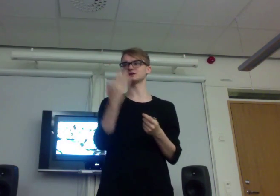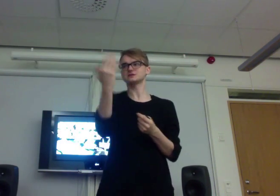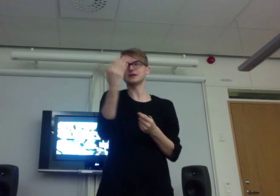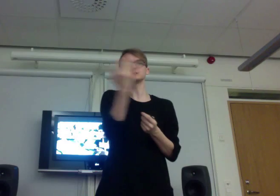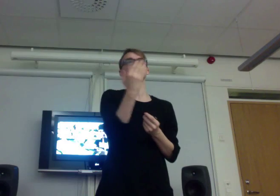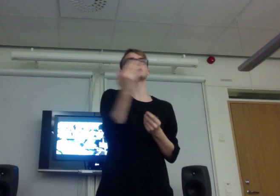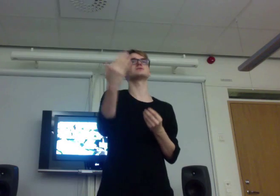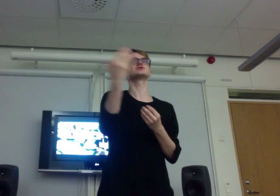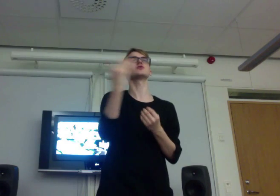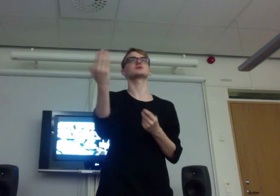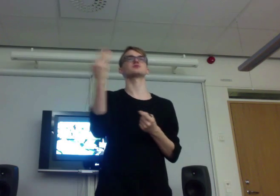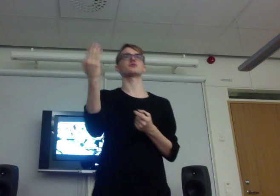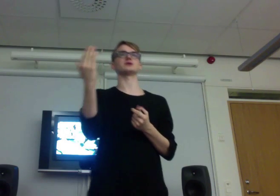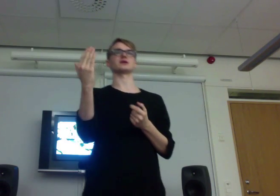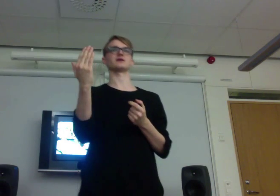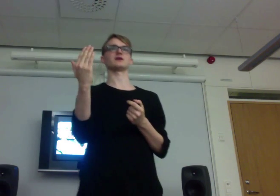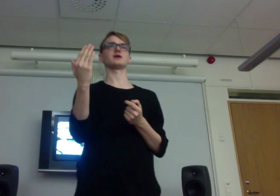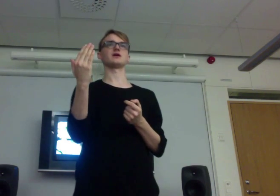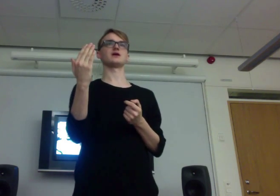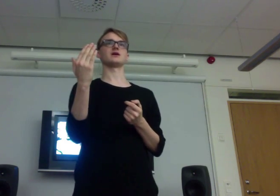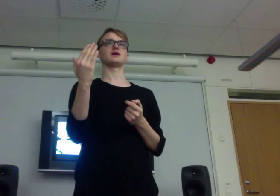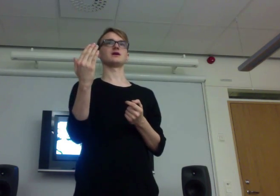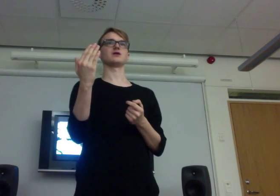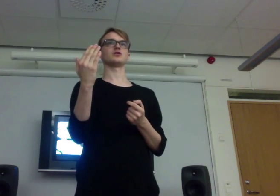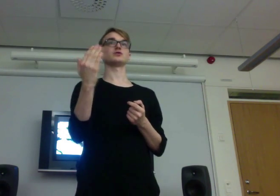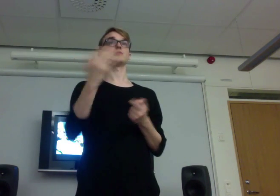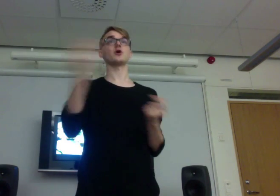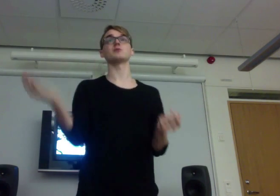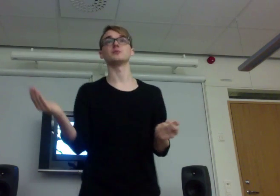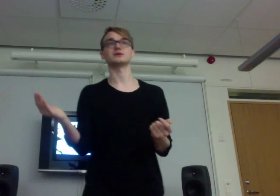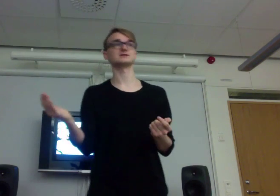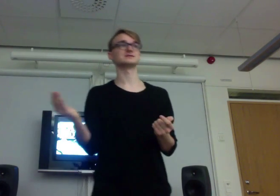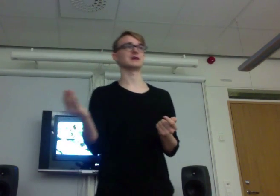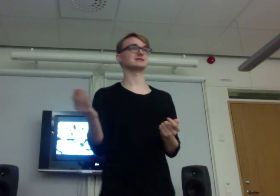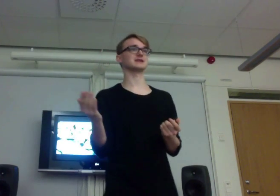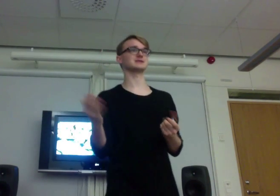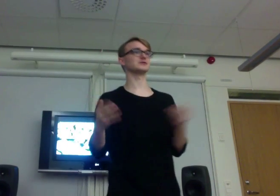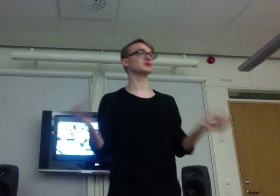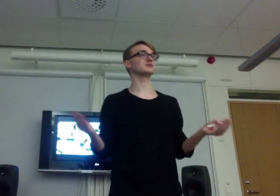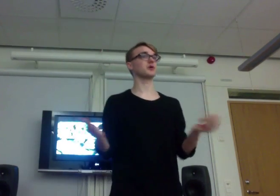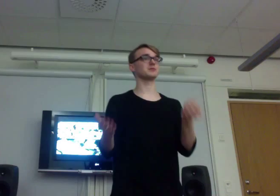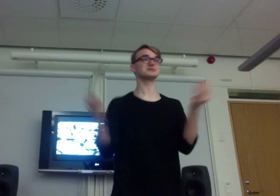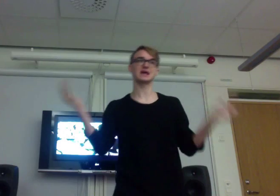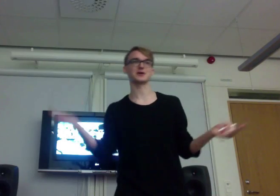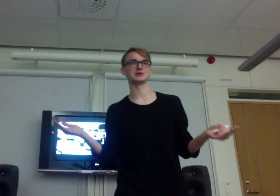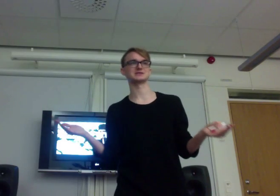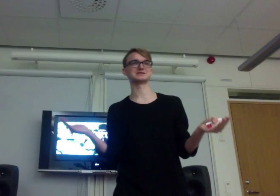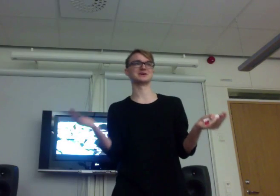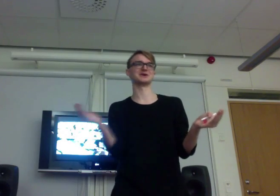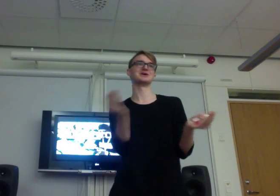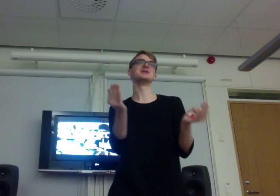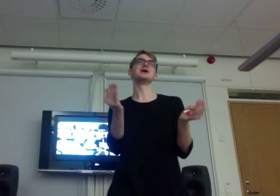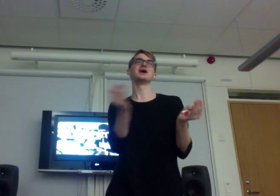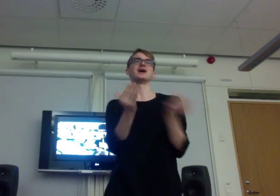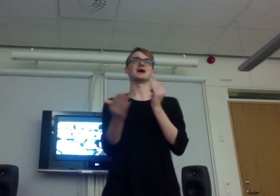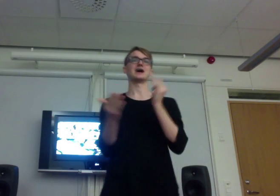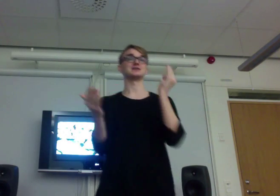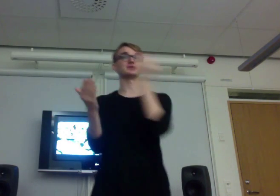then it becomes so much more real. The problem with this is that then you need probably salaries, and it becomes